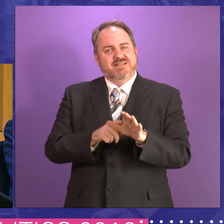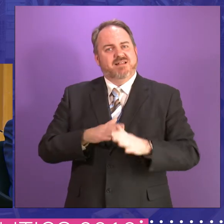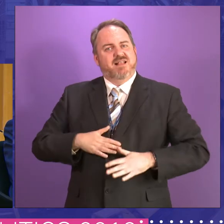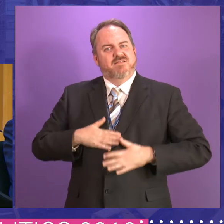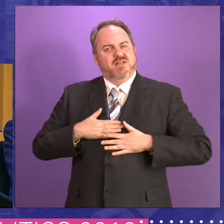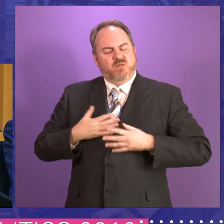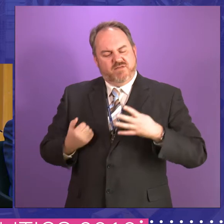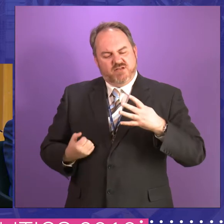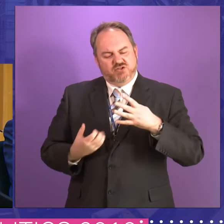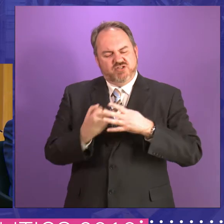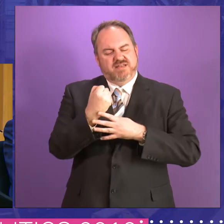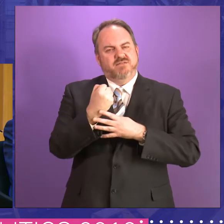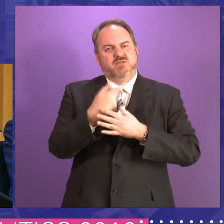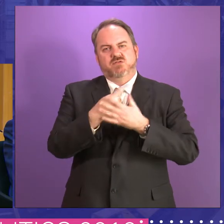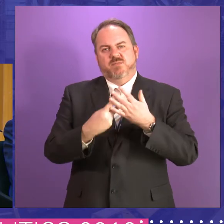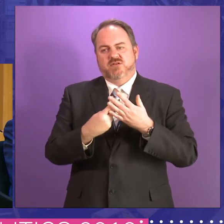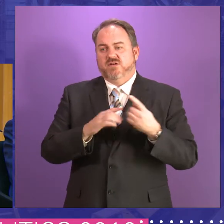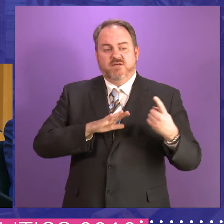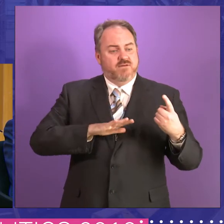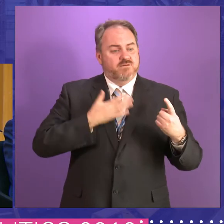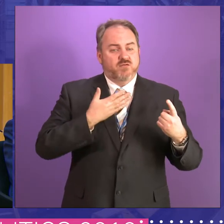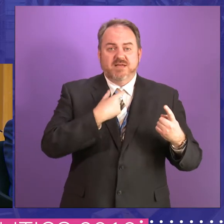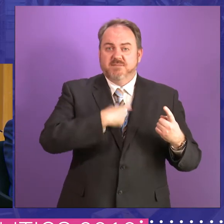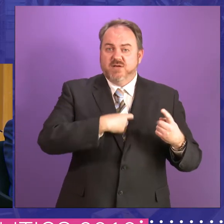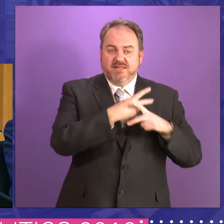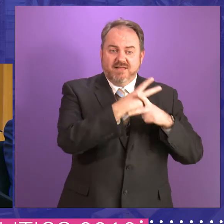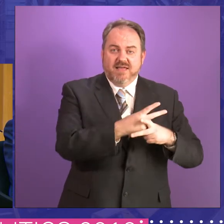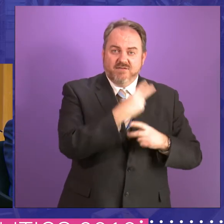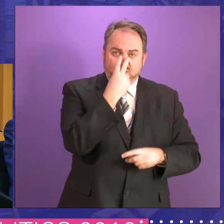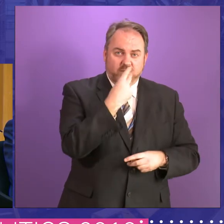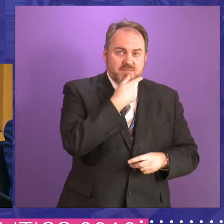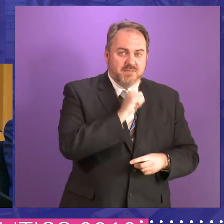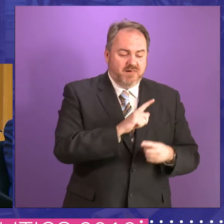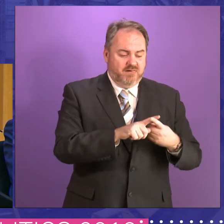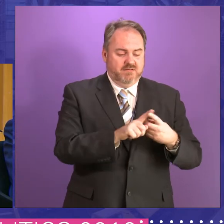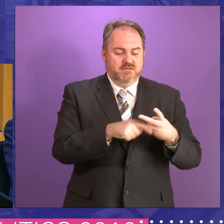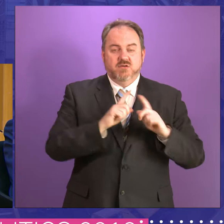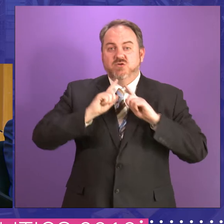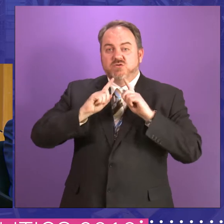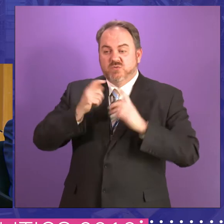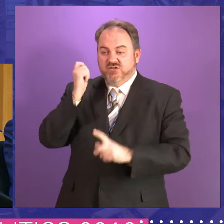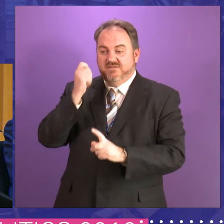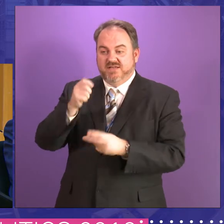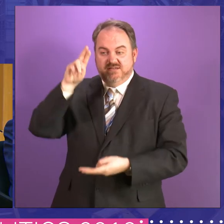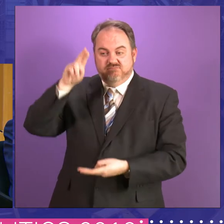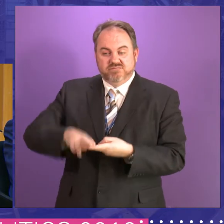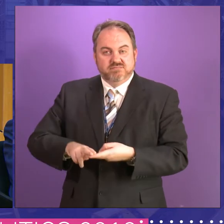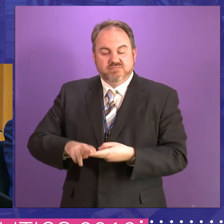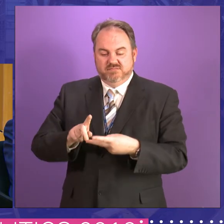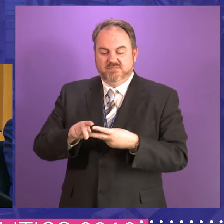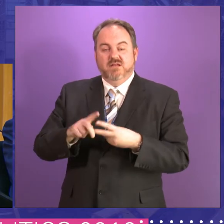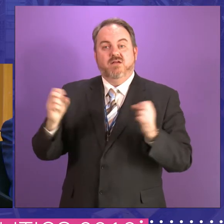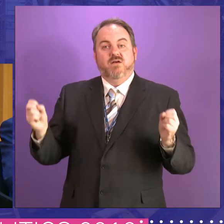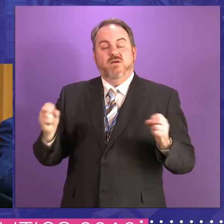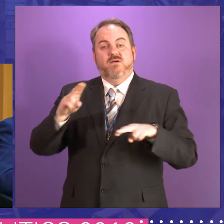huge achievements. Free personal care for the elderly, tuition fees, taking away the tolls on the